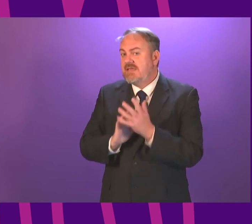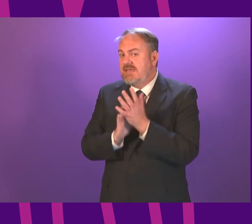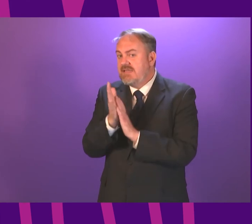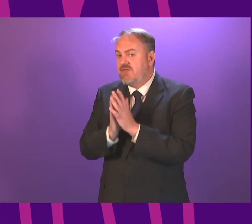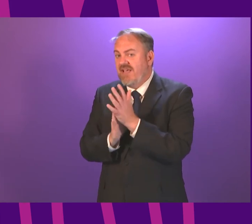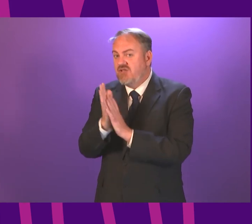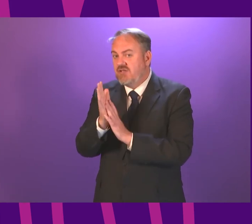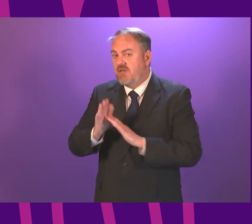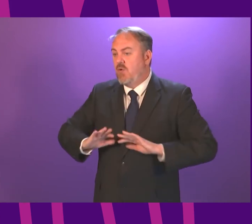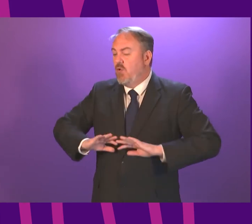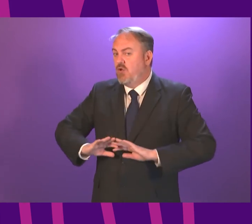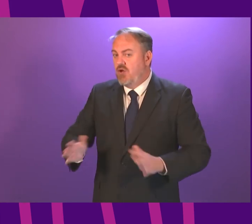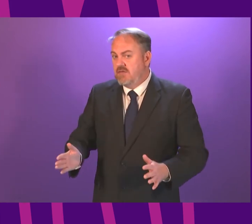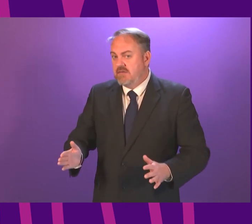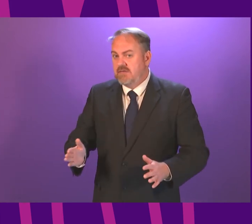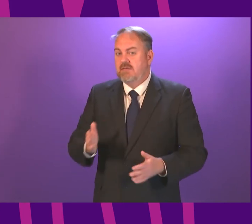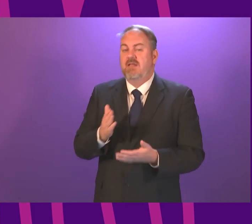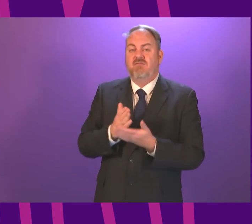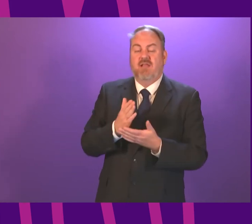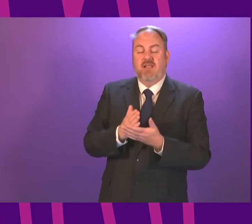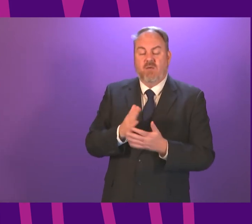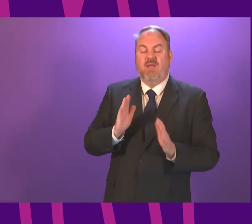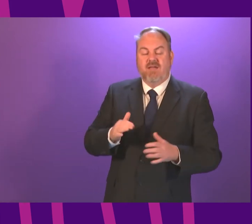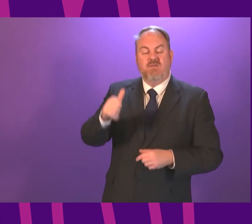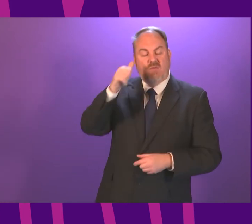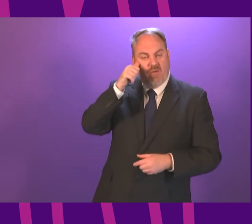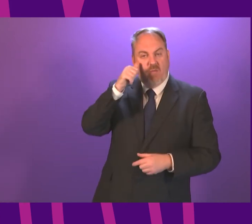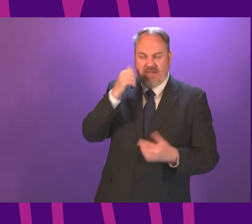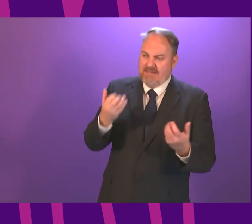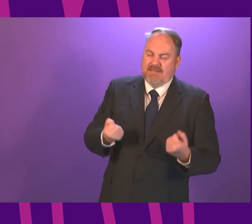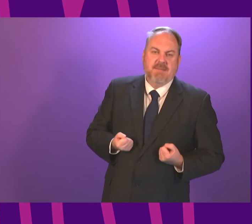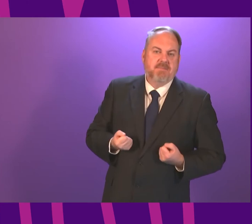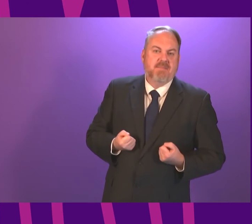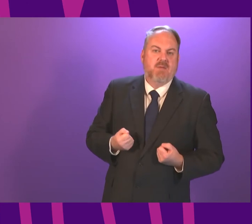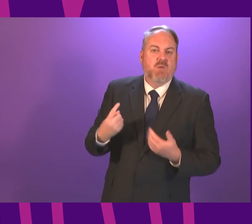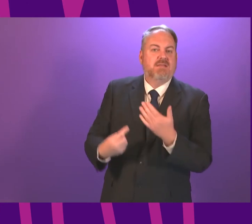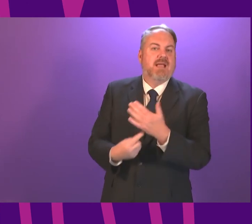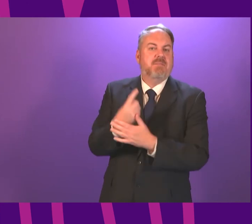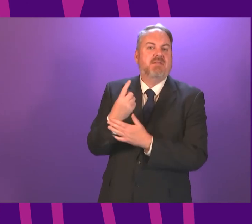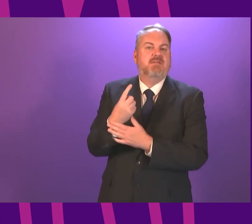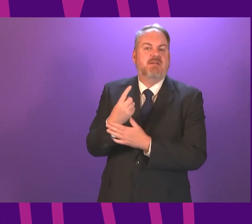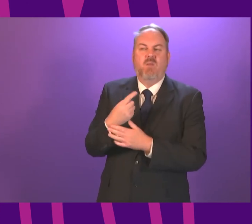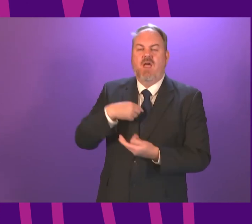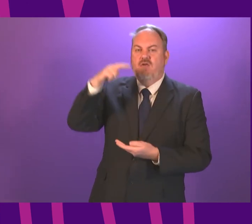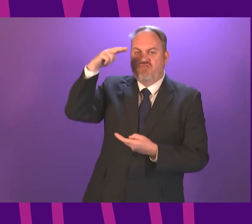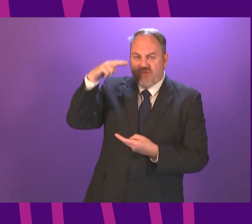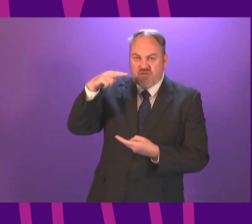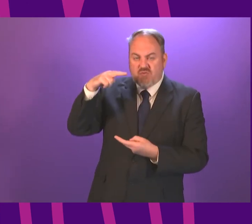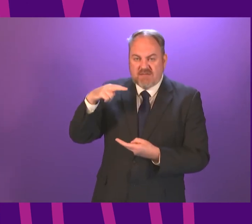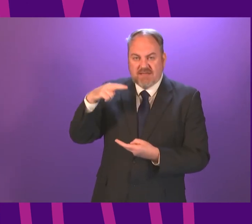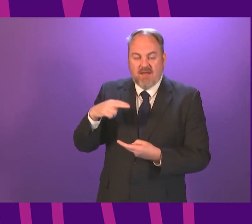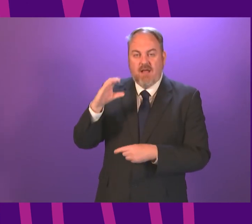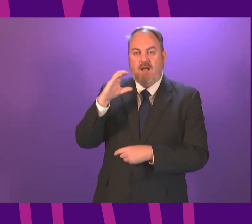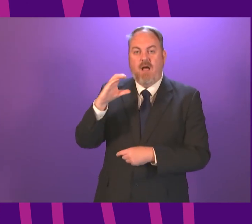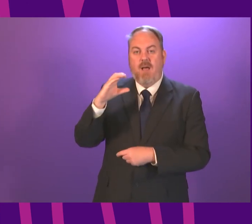our overall waste system. But it's also important to recognise the progress that we have made in reducing the whole life carbon impact of household waste,